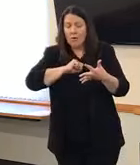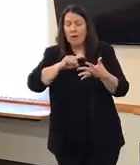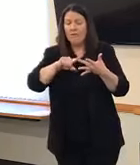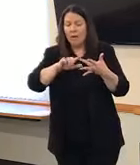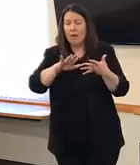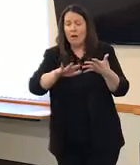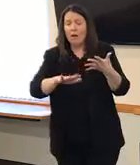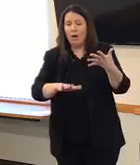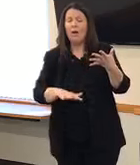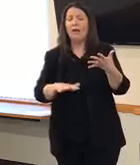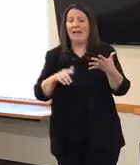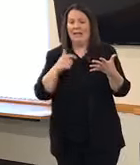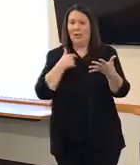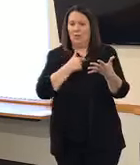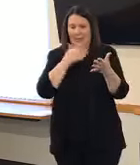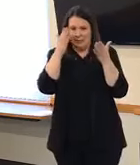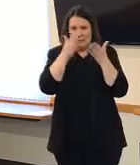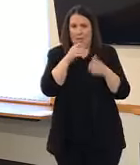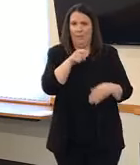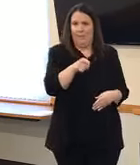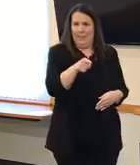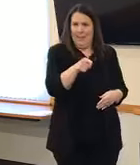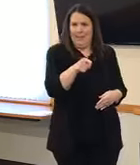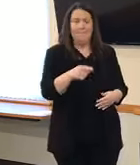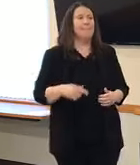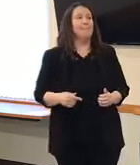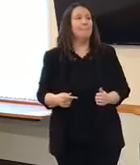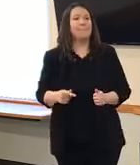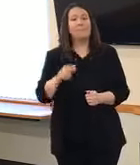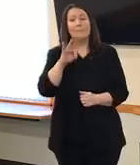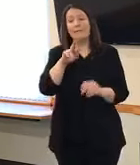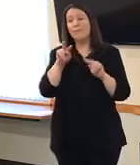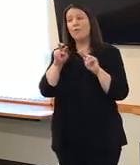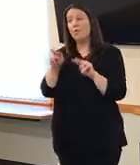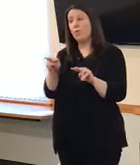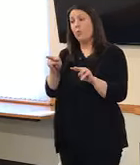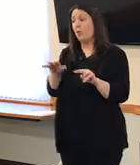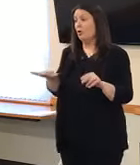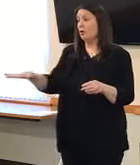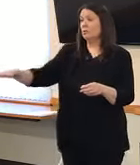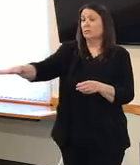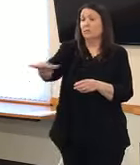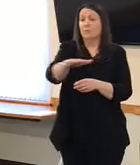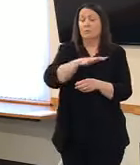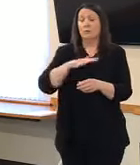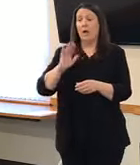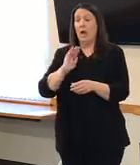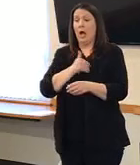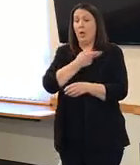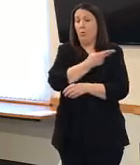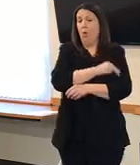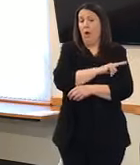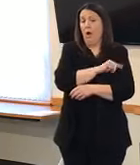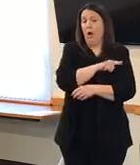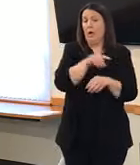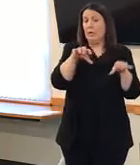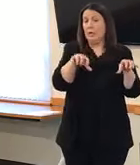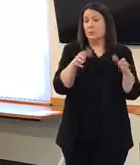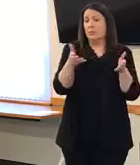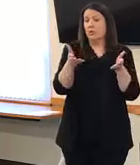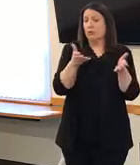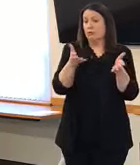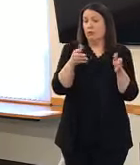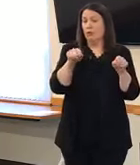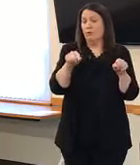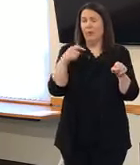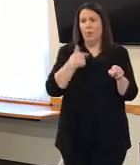or change their course of care. I think if you look from a population standpoint, our region and our hospital systems serve outside the Chicagoland